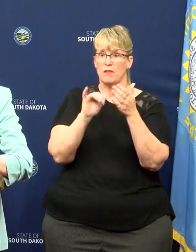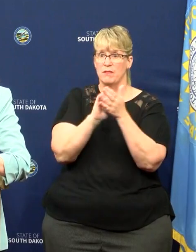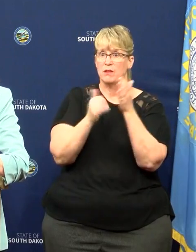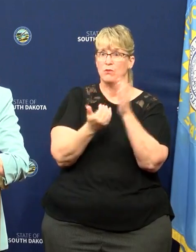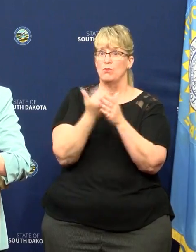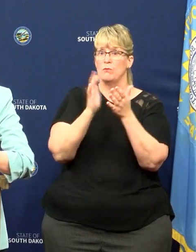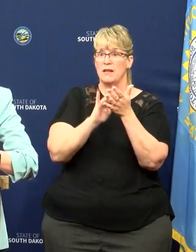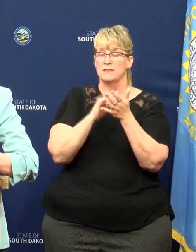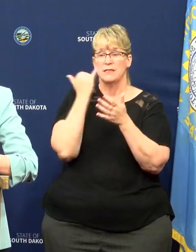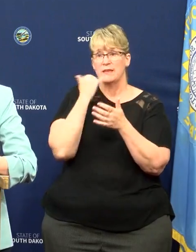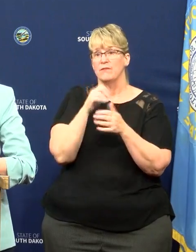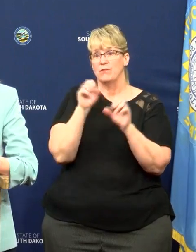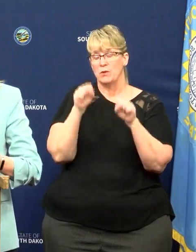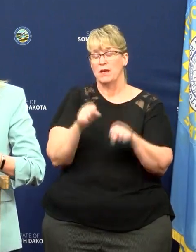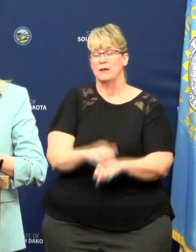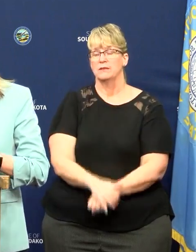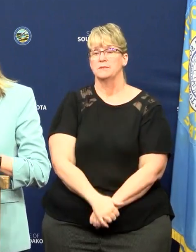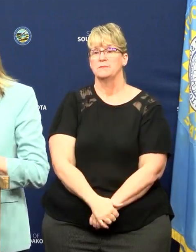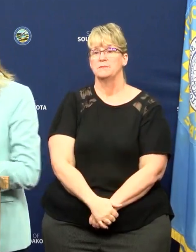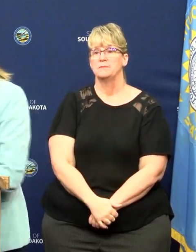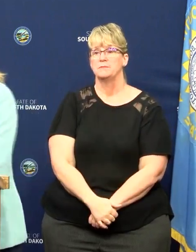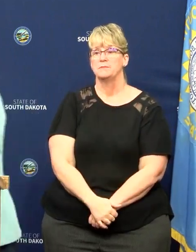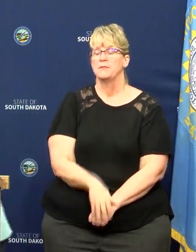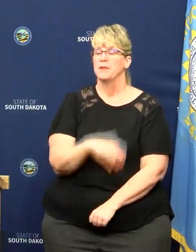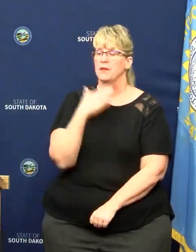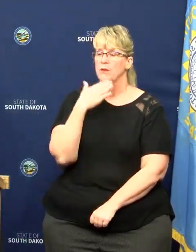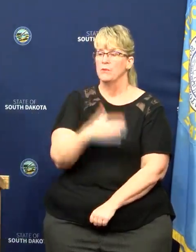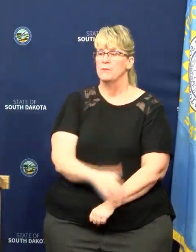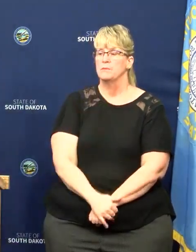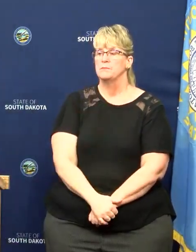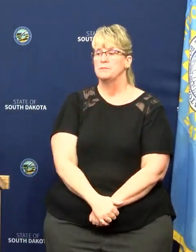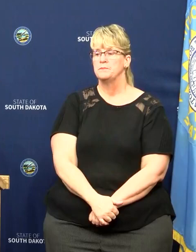that's, fact, the case. Thank you.